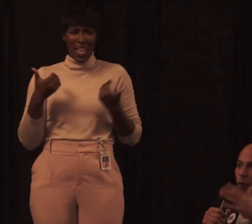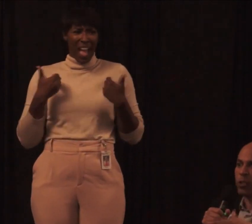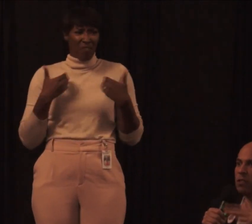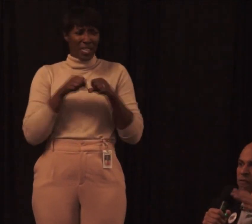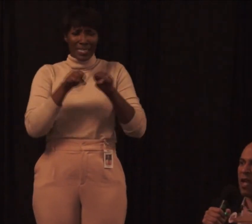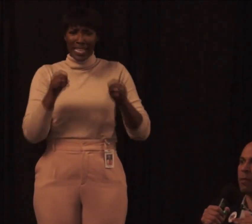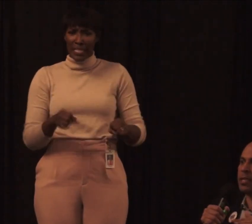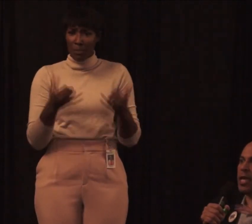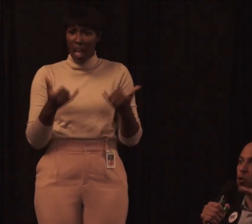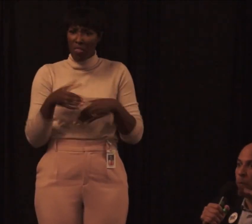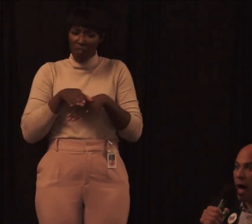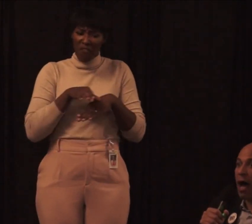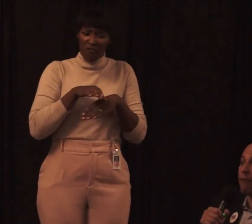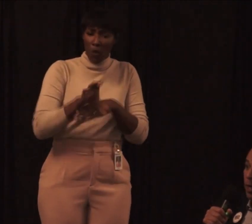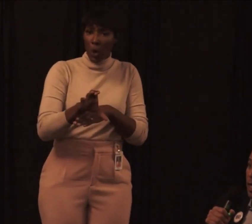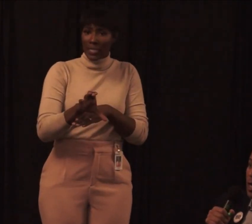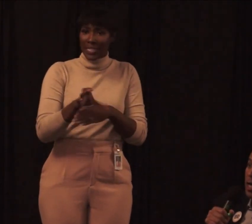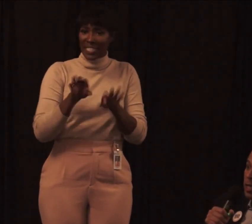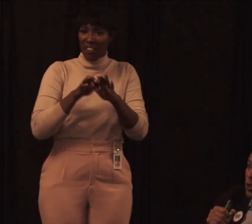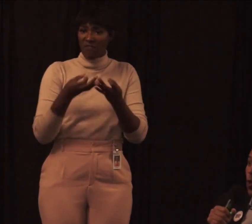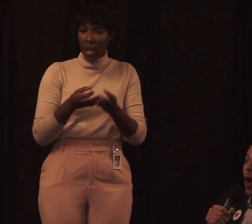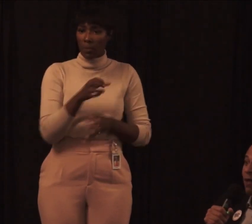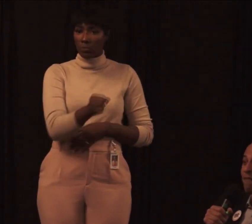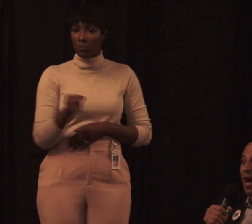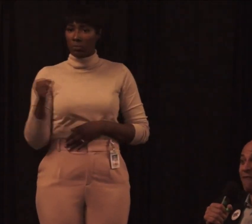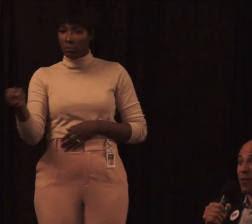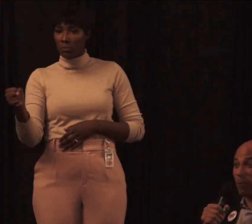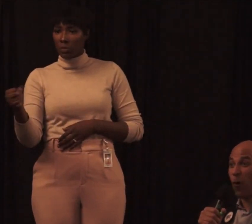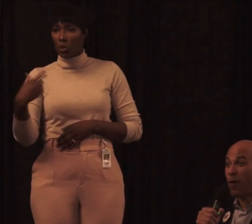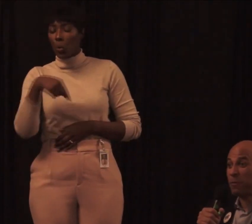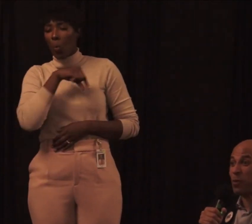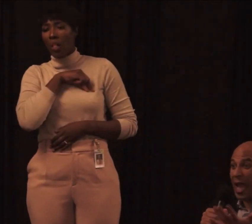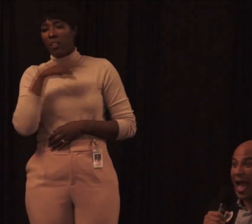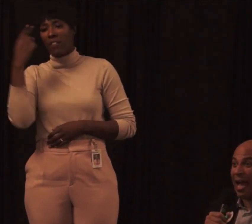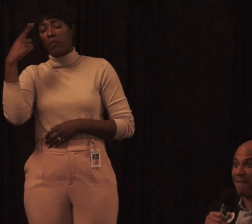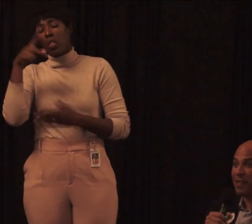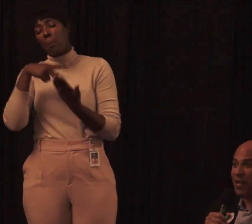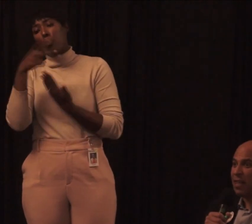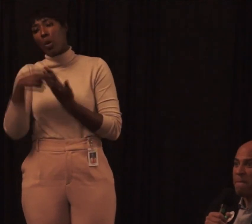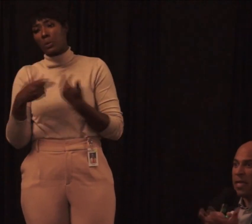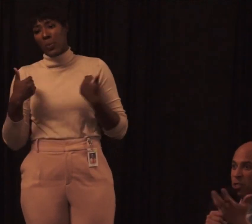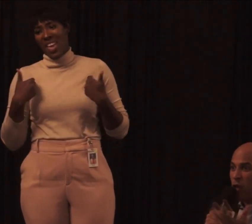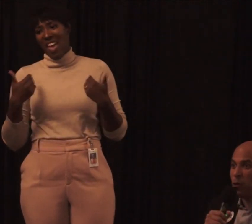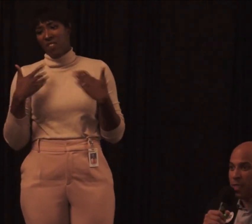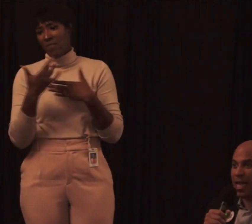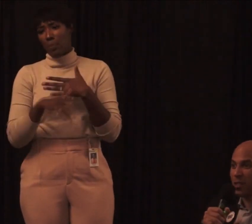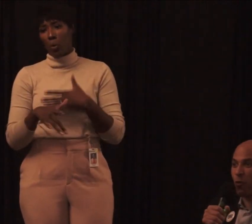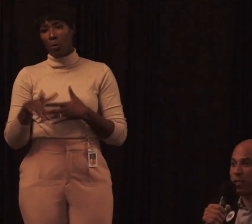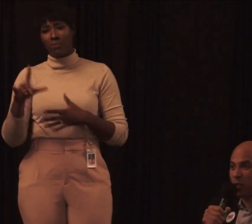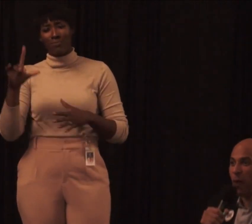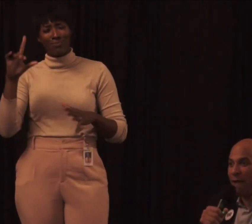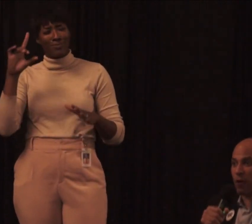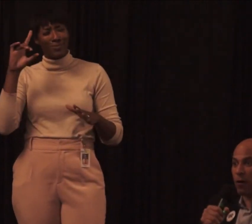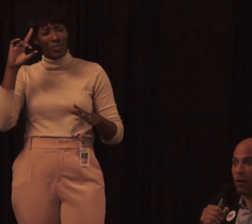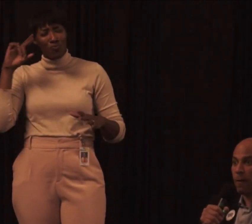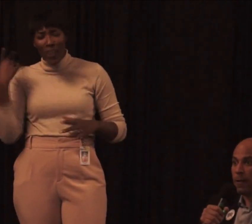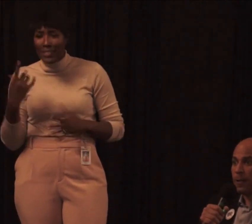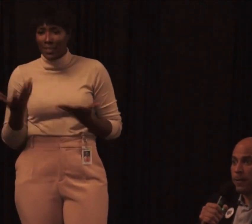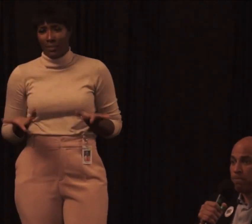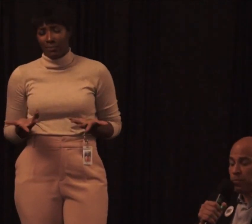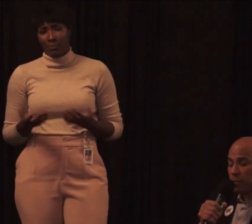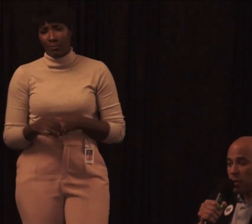now that forces families into poverty just to qualify for the programs we have. That makes no sense whatsoever.